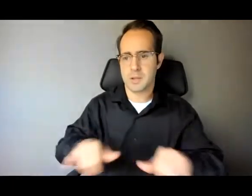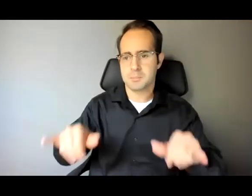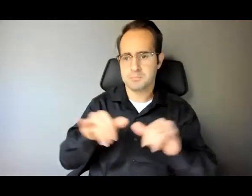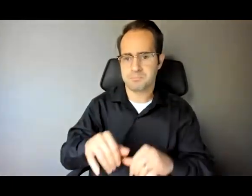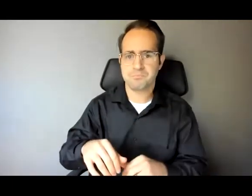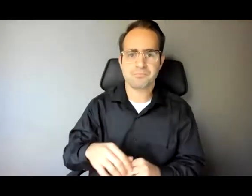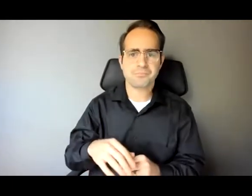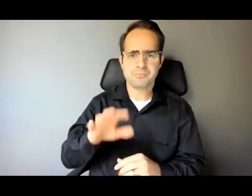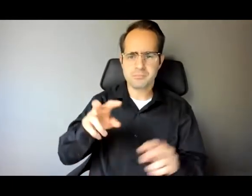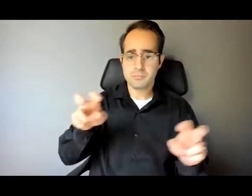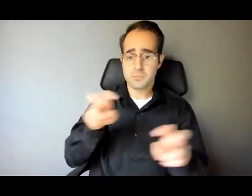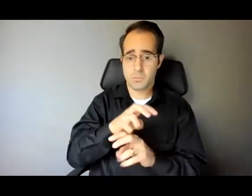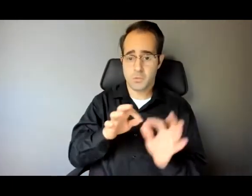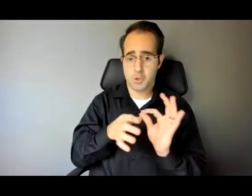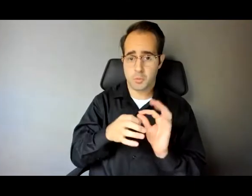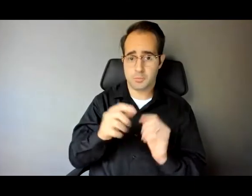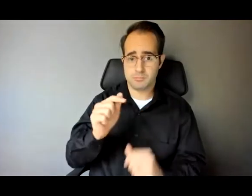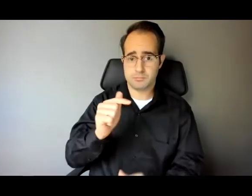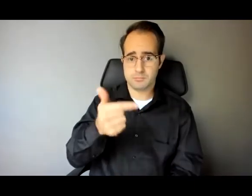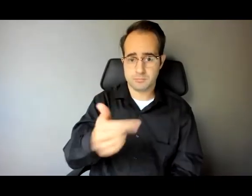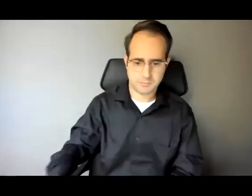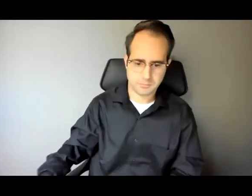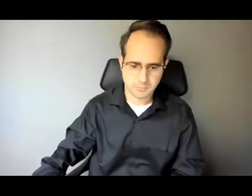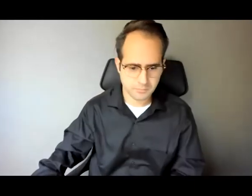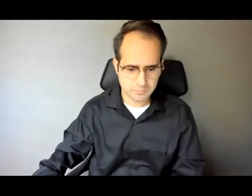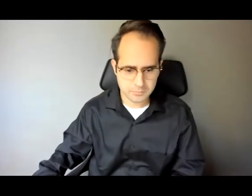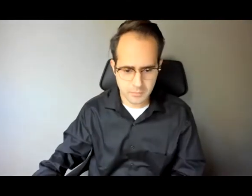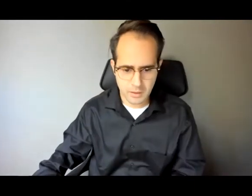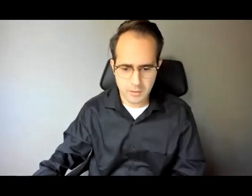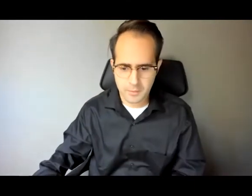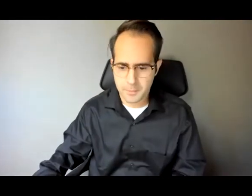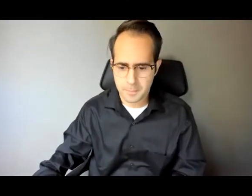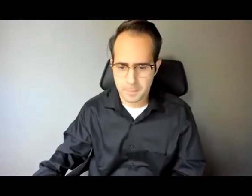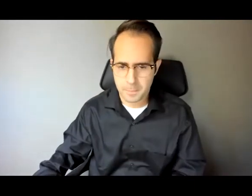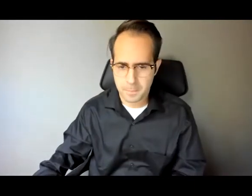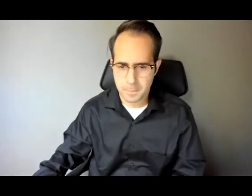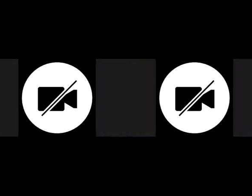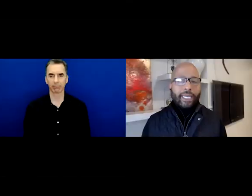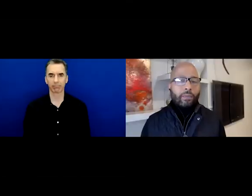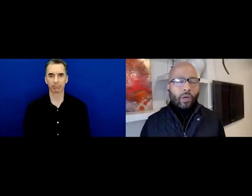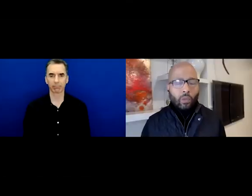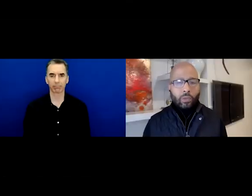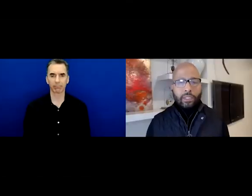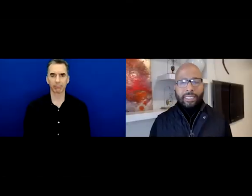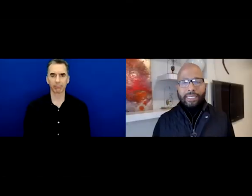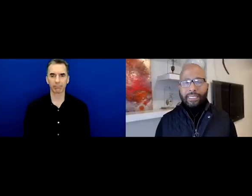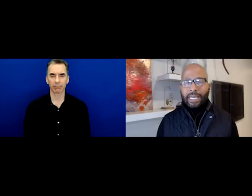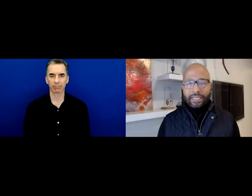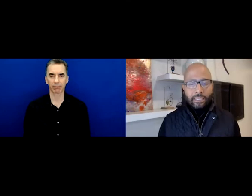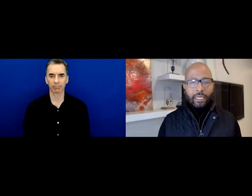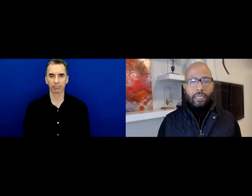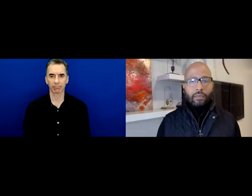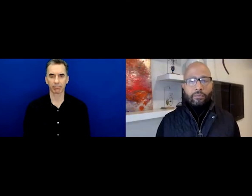including how I fit into it. As a child, a 16-year-old, the world around me became cold,